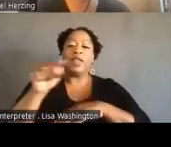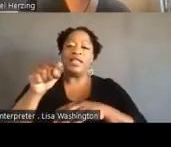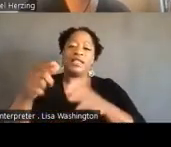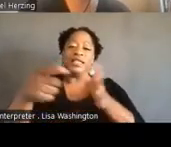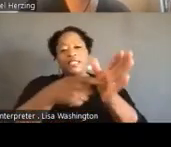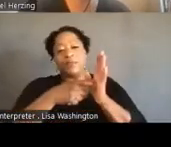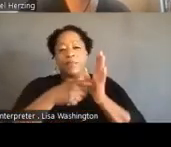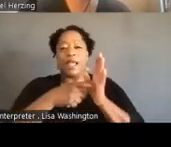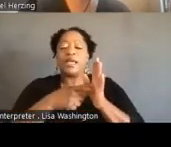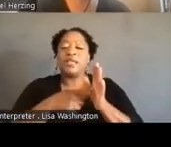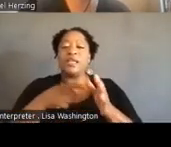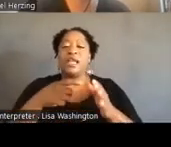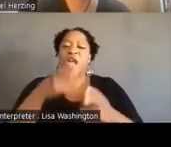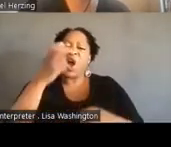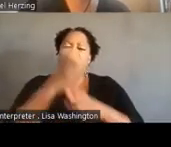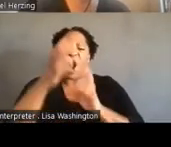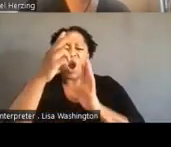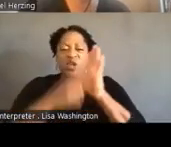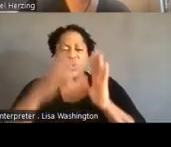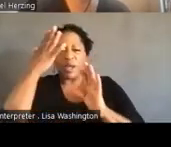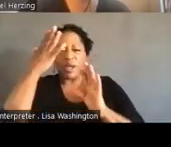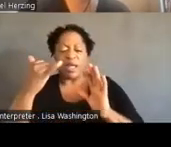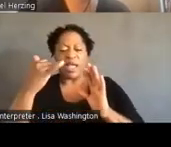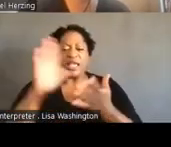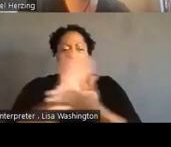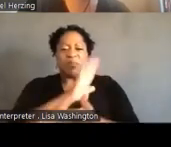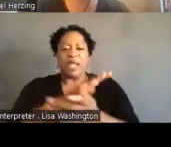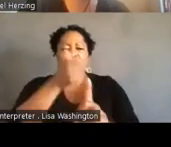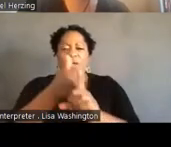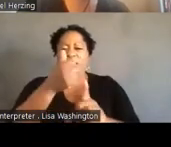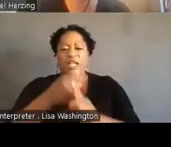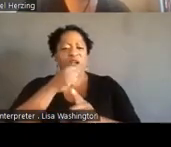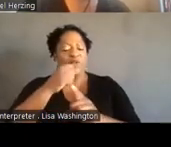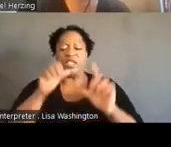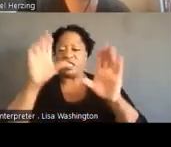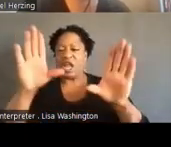the document's not great. So I will also read them for you.